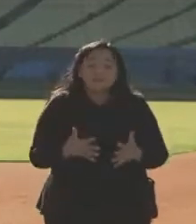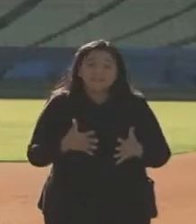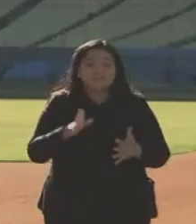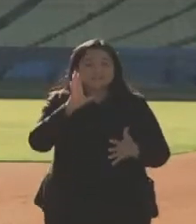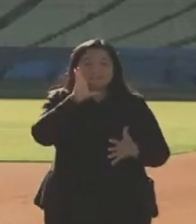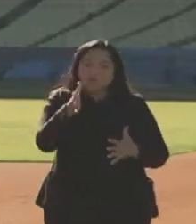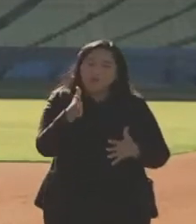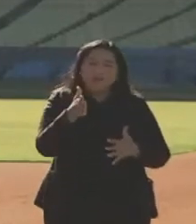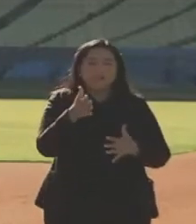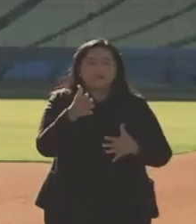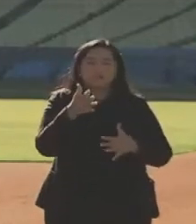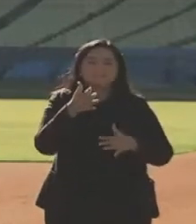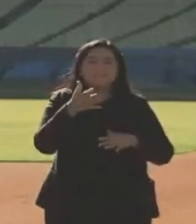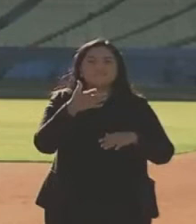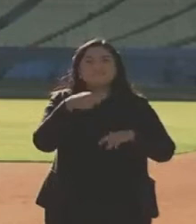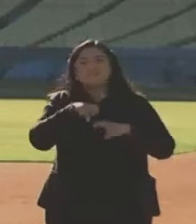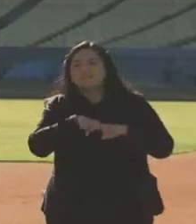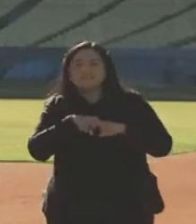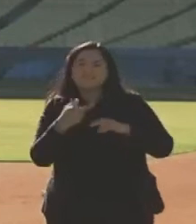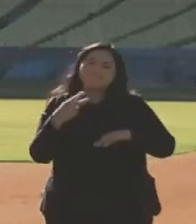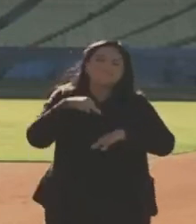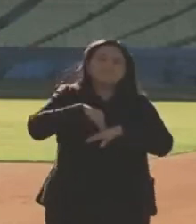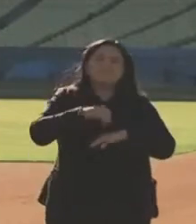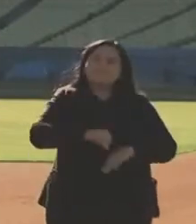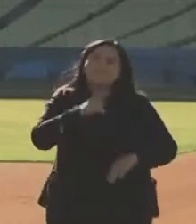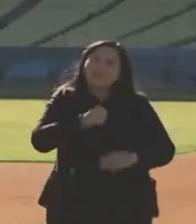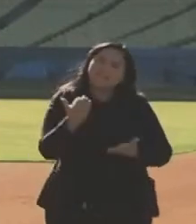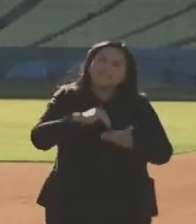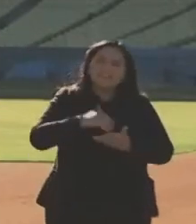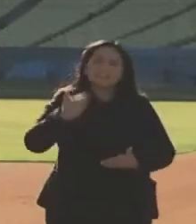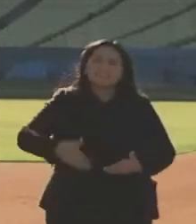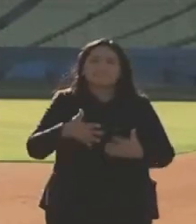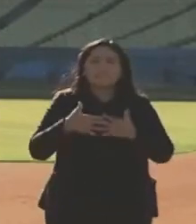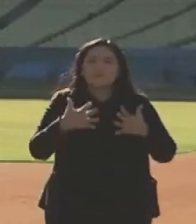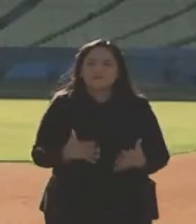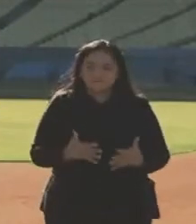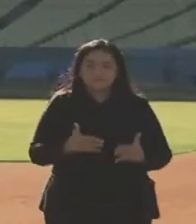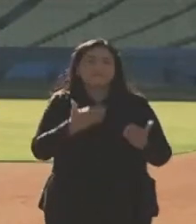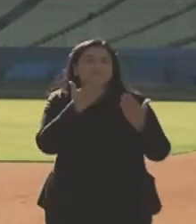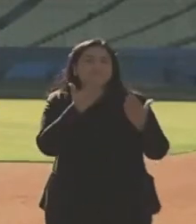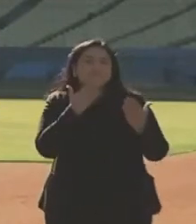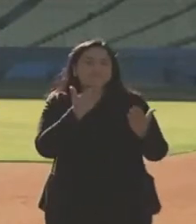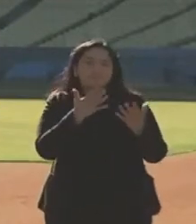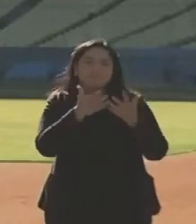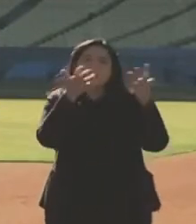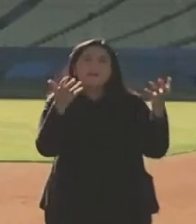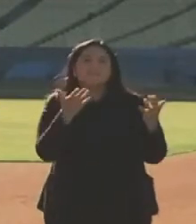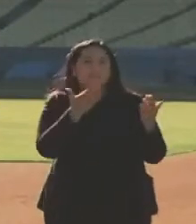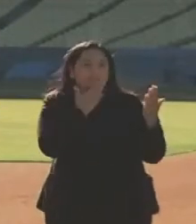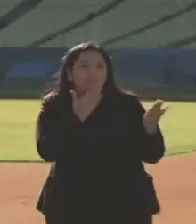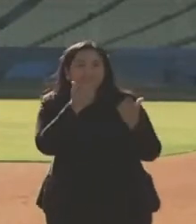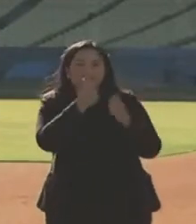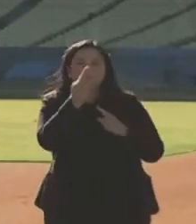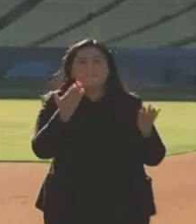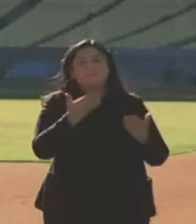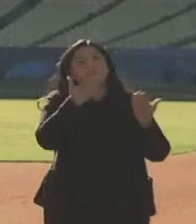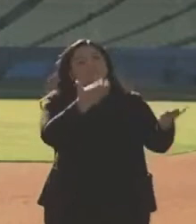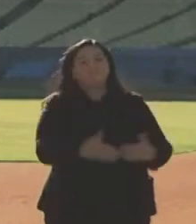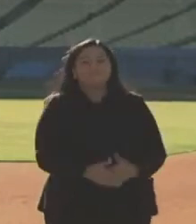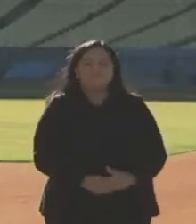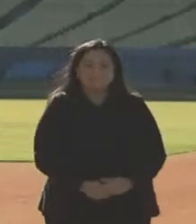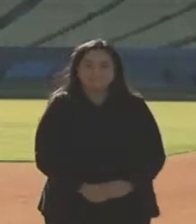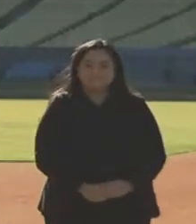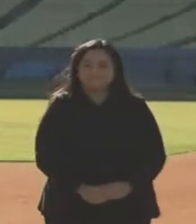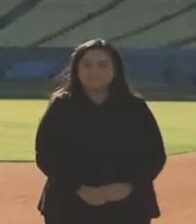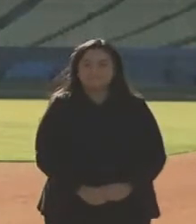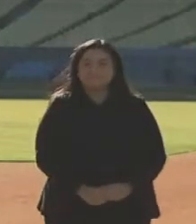the bottom of their knees and stand up proud to once again be American. So thank you so much, and I want to just thank everybody that's here. Thank you. Thank you,